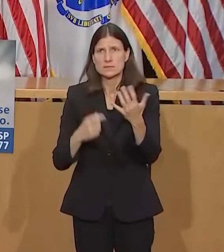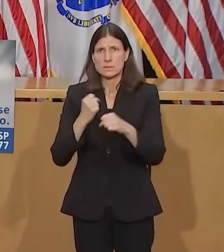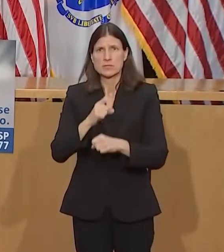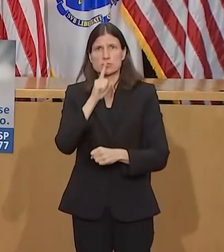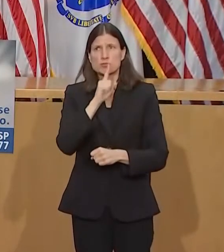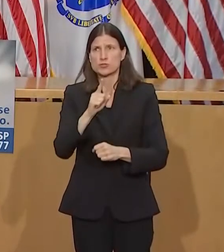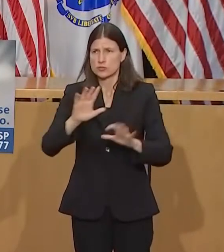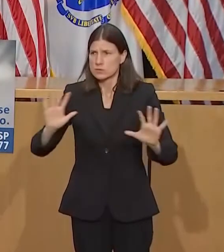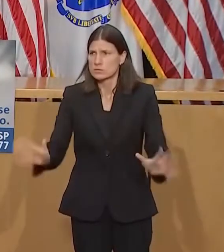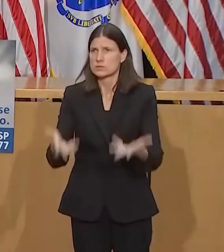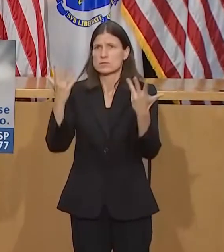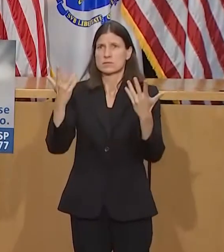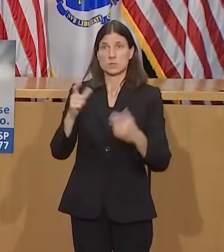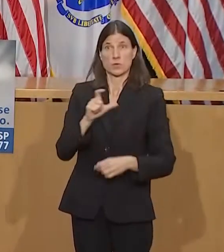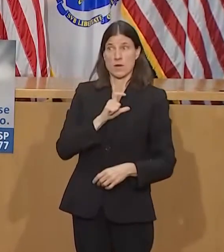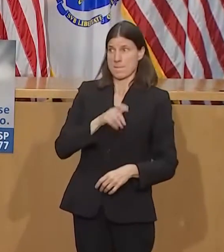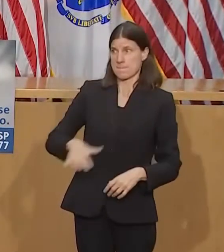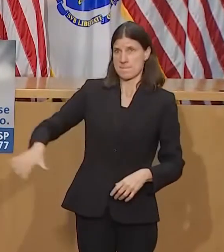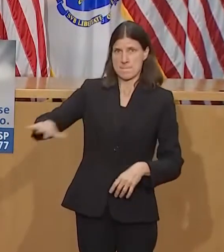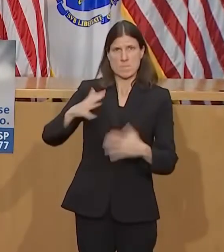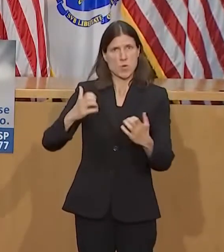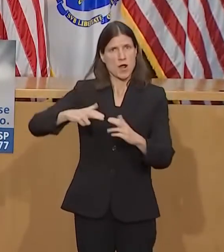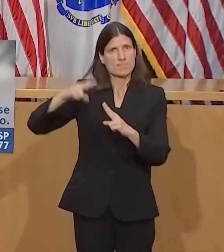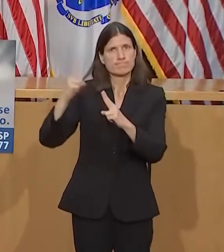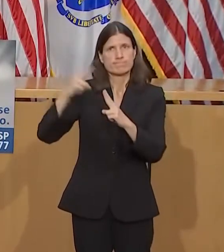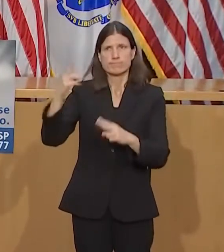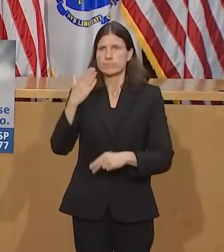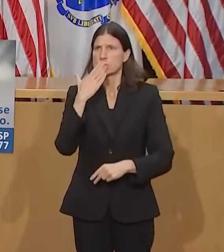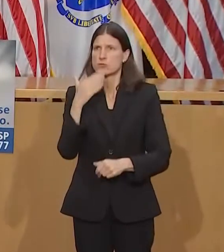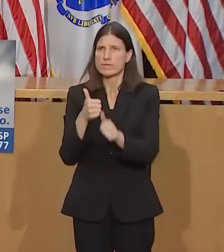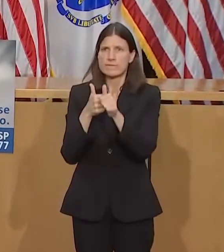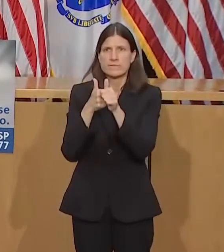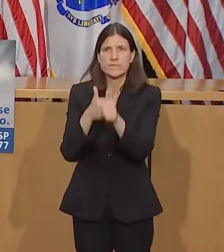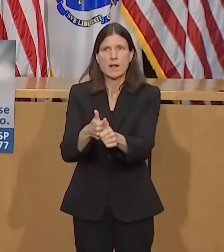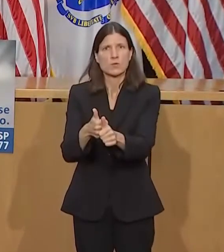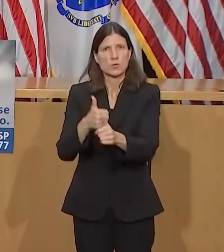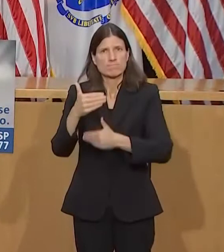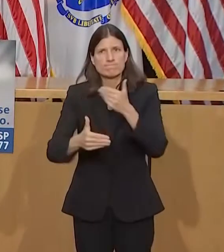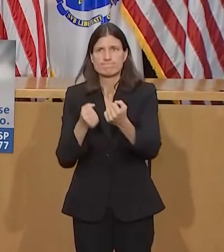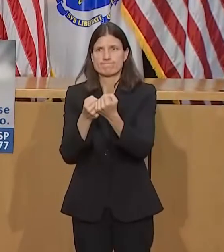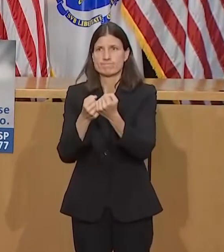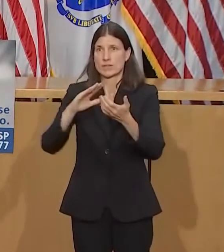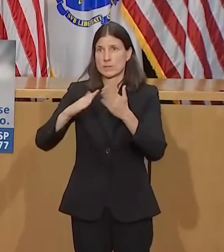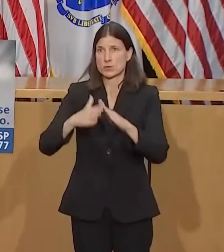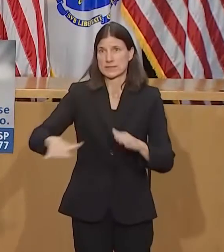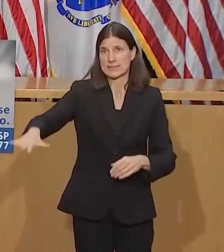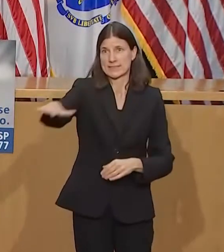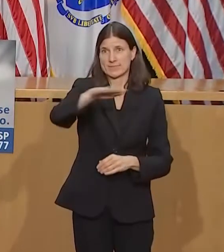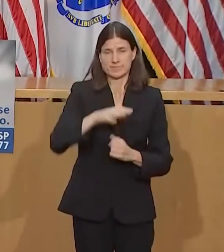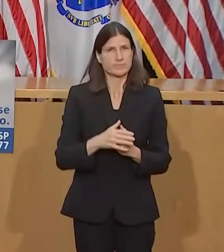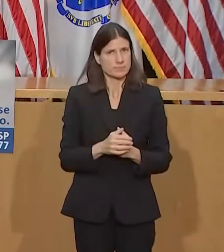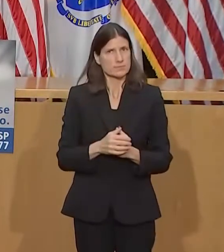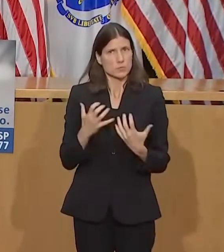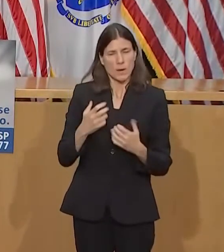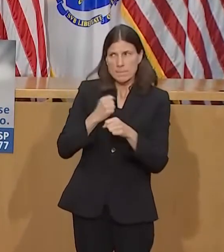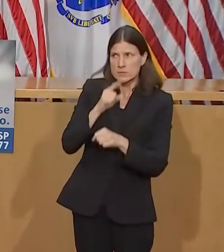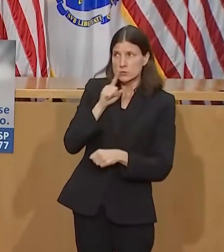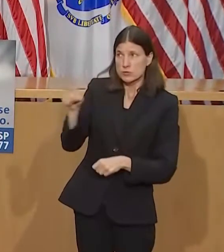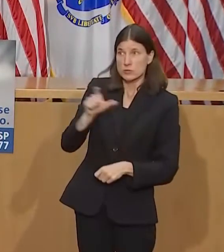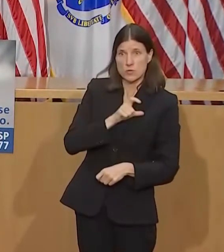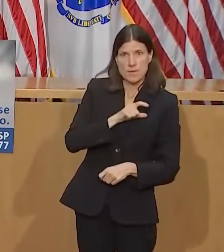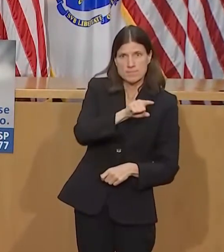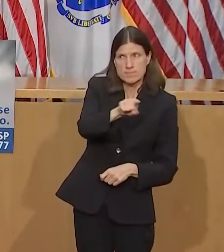to training and education. And thanks in part to leaders like State Police Colonel Chris Mason and countless chiefs across